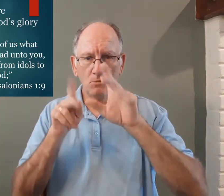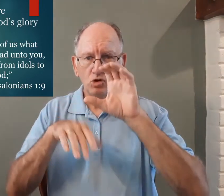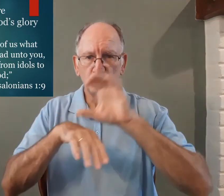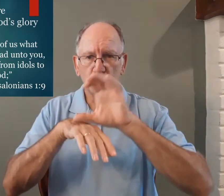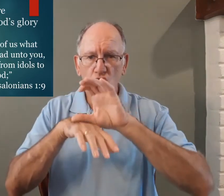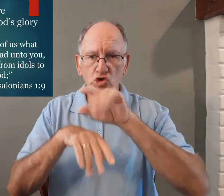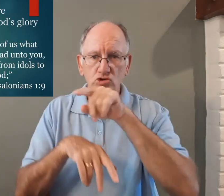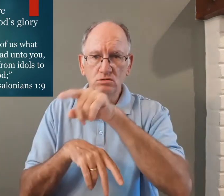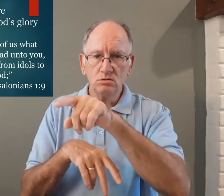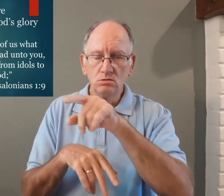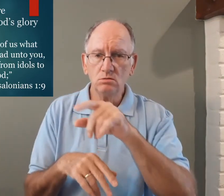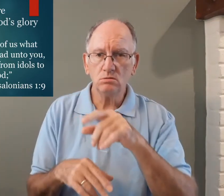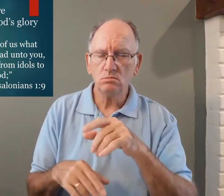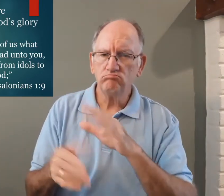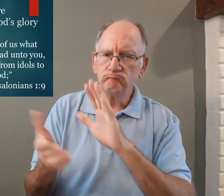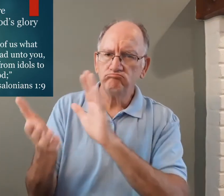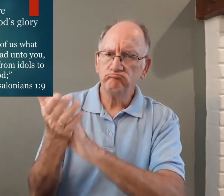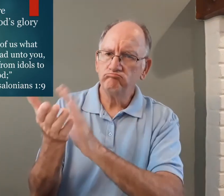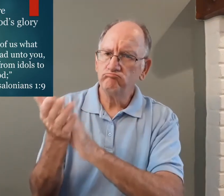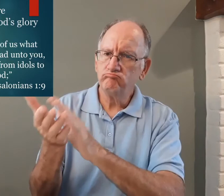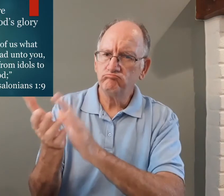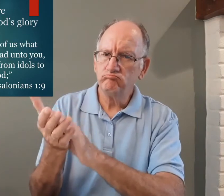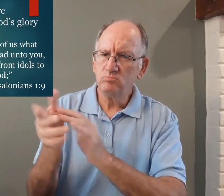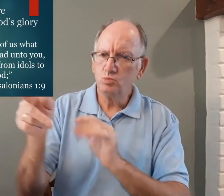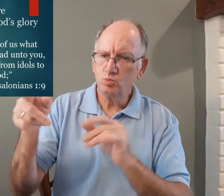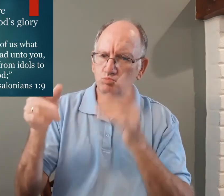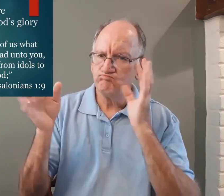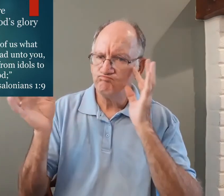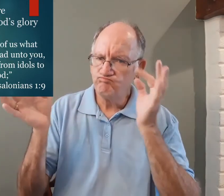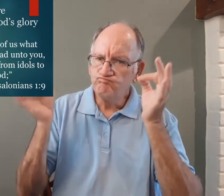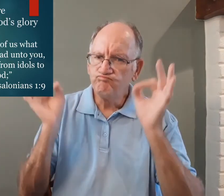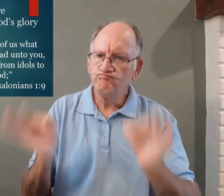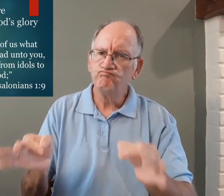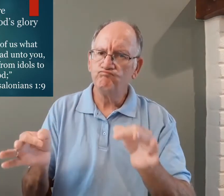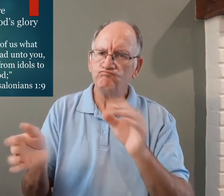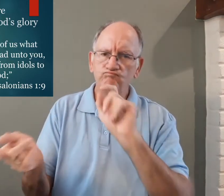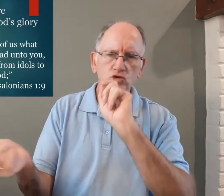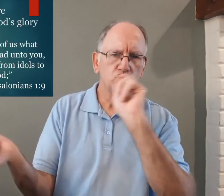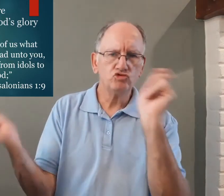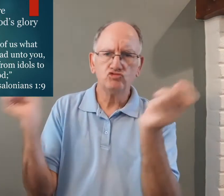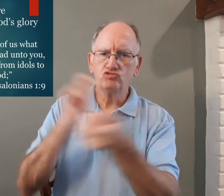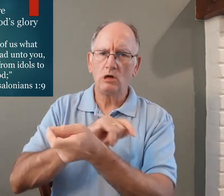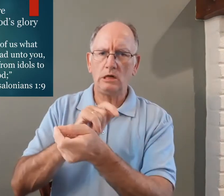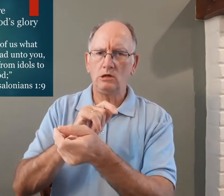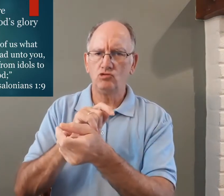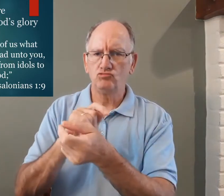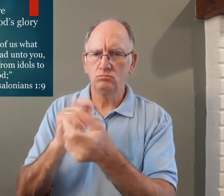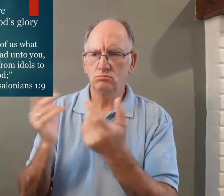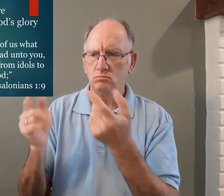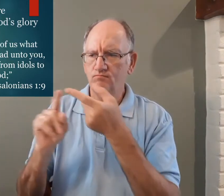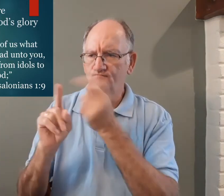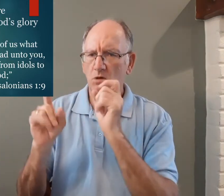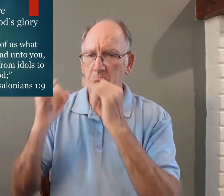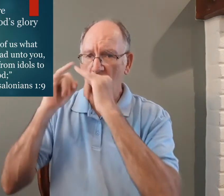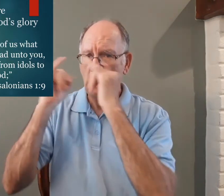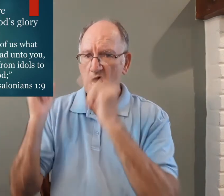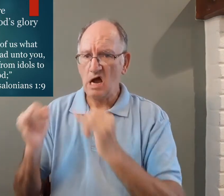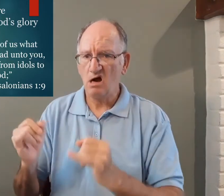to the church in Thessalonica and applauded them for deciding to change to